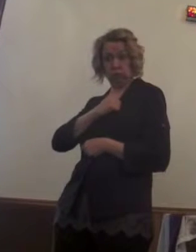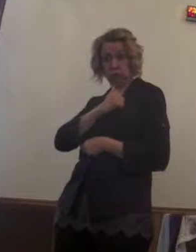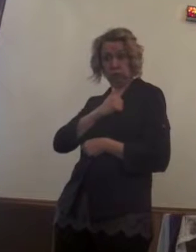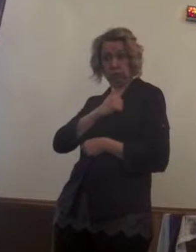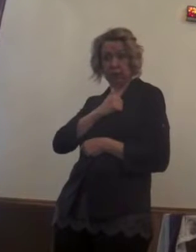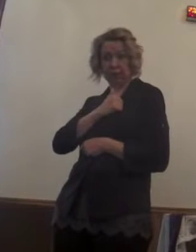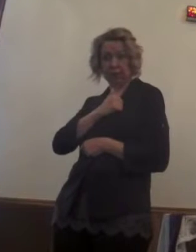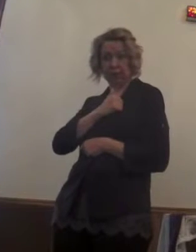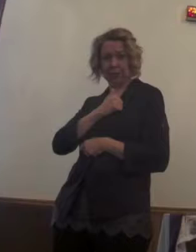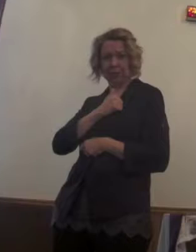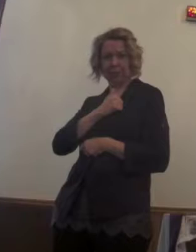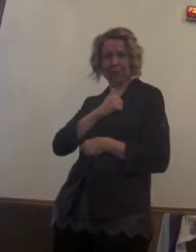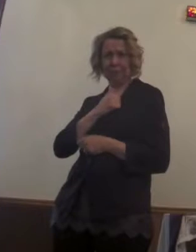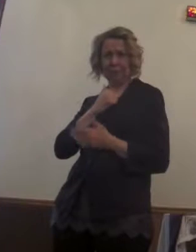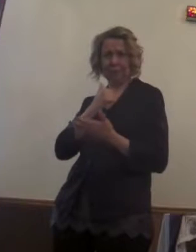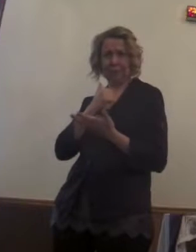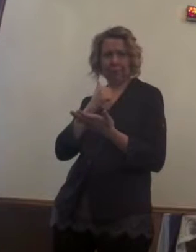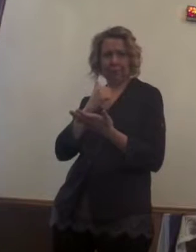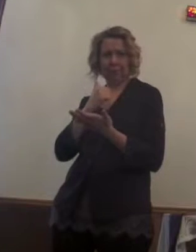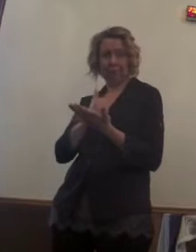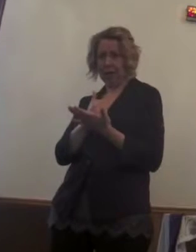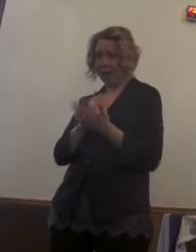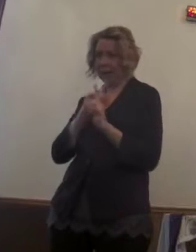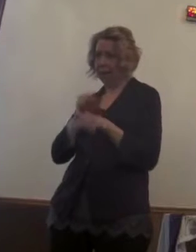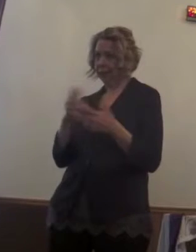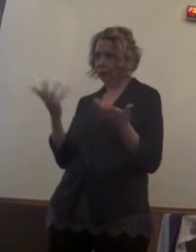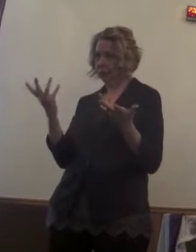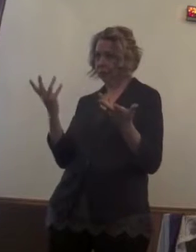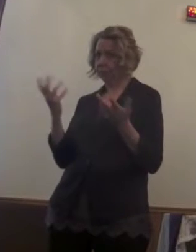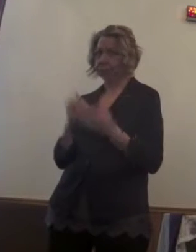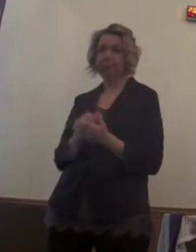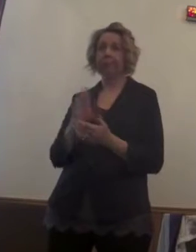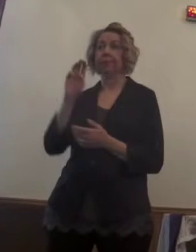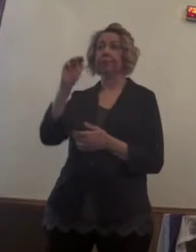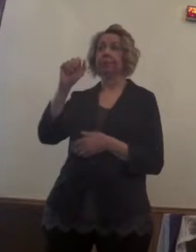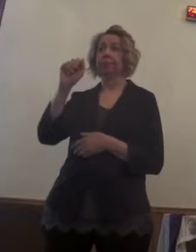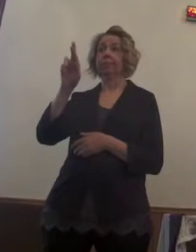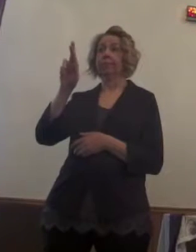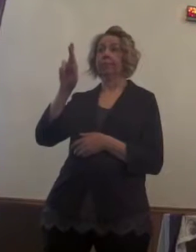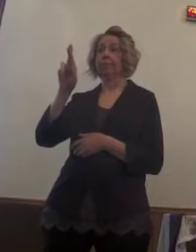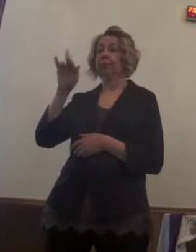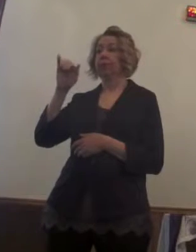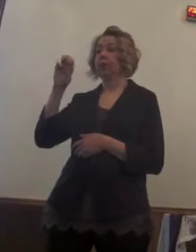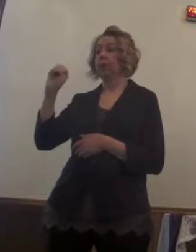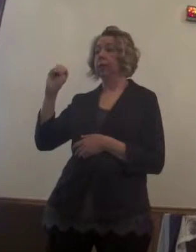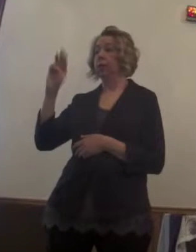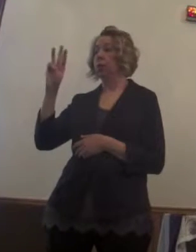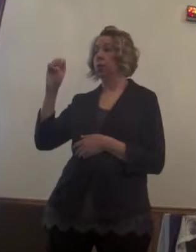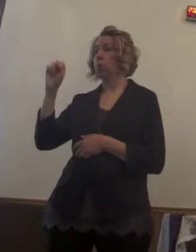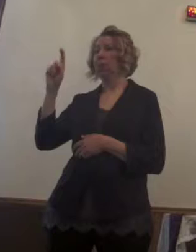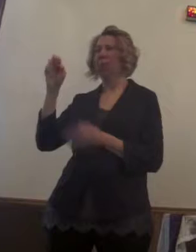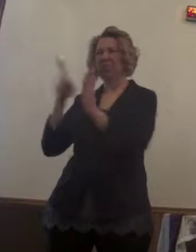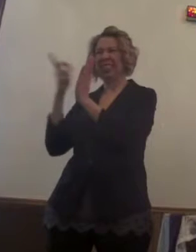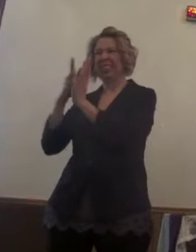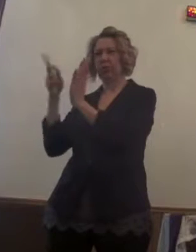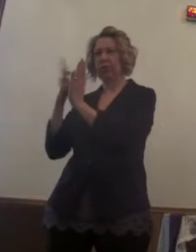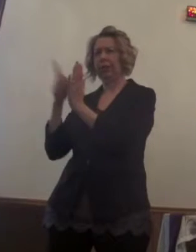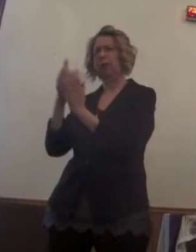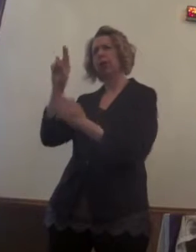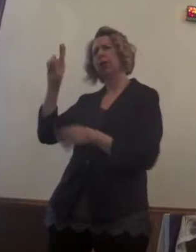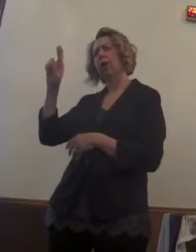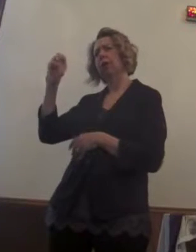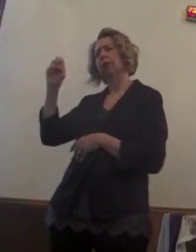question? So I went to our friend Marion Webster and looked up to see what regret